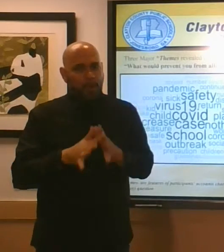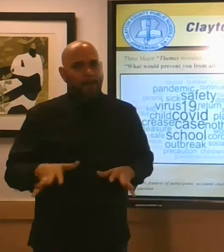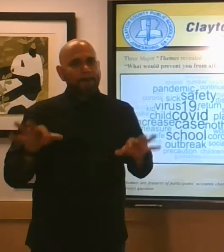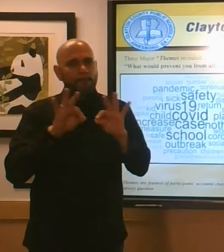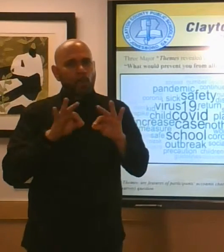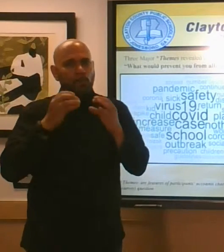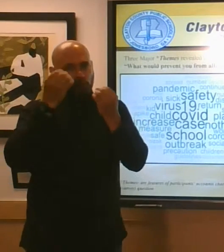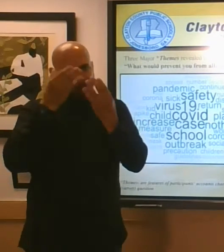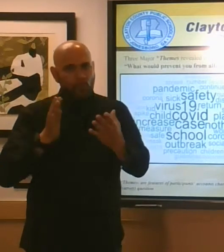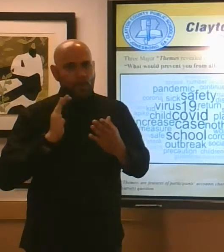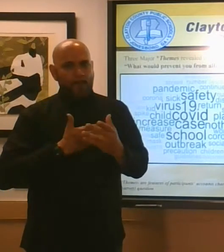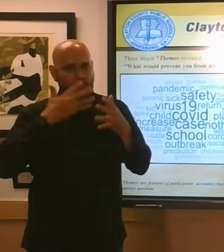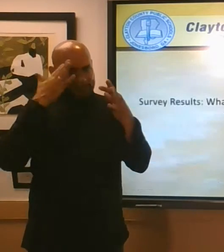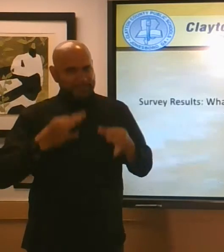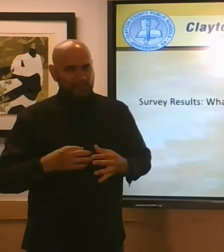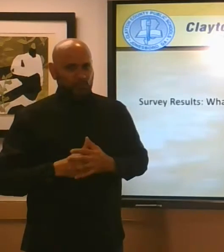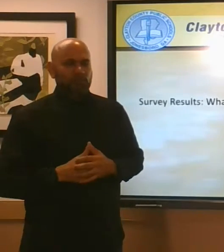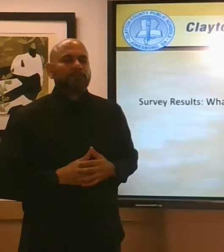our decisions